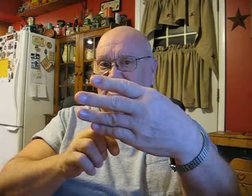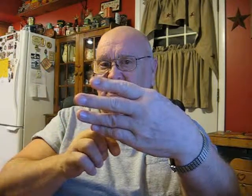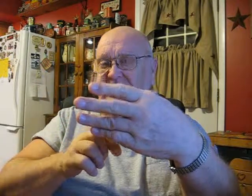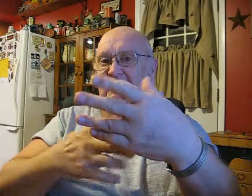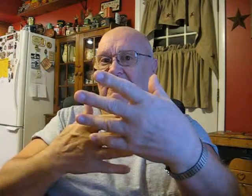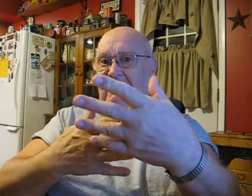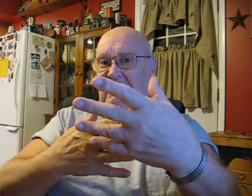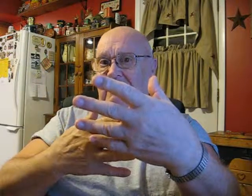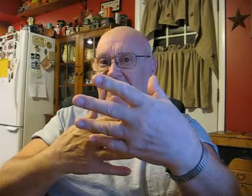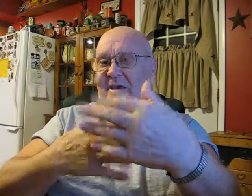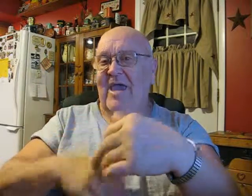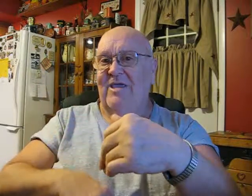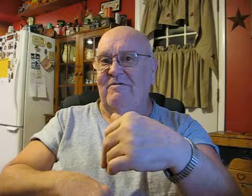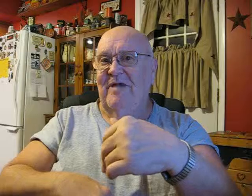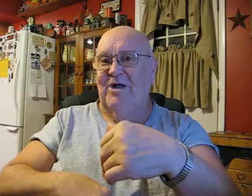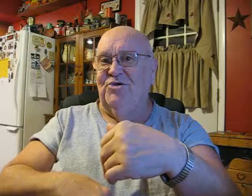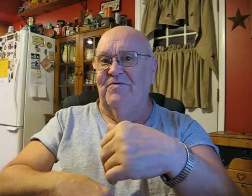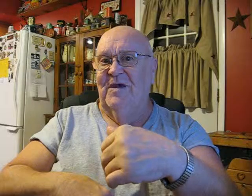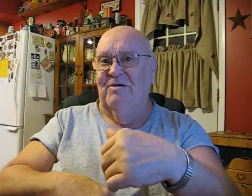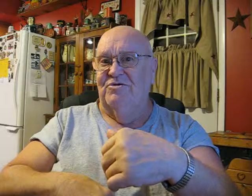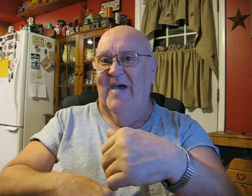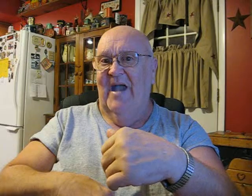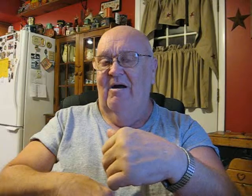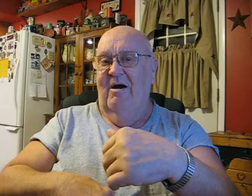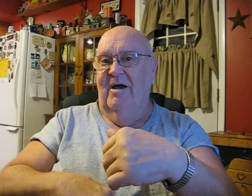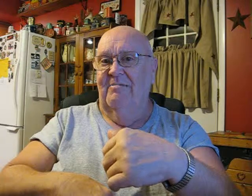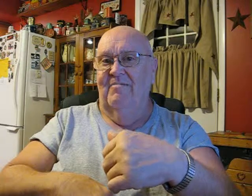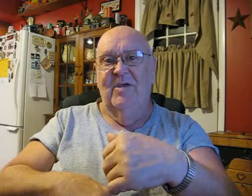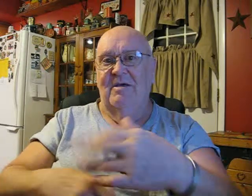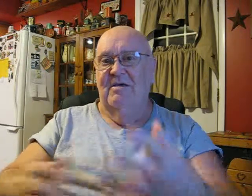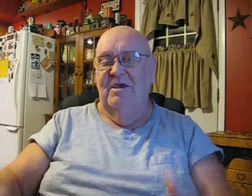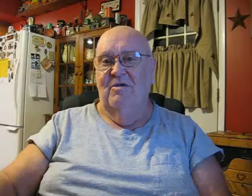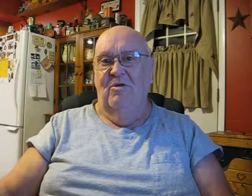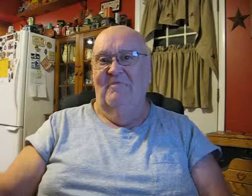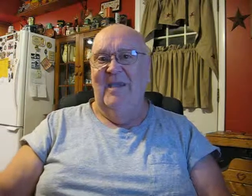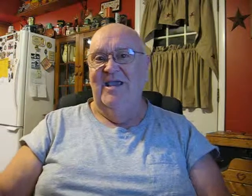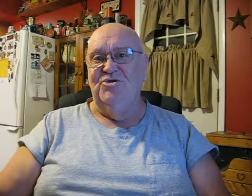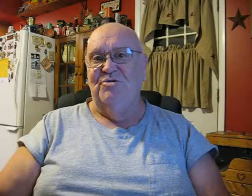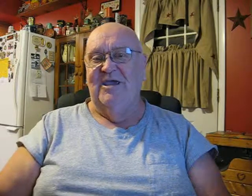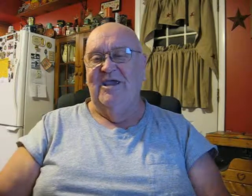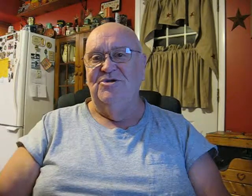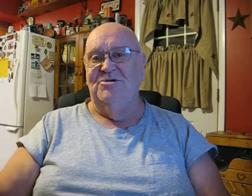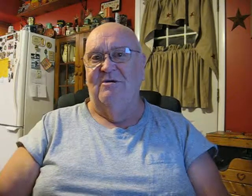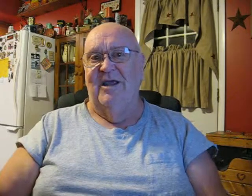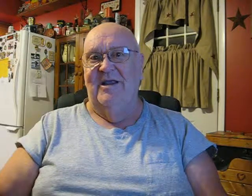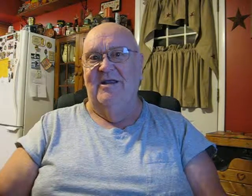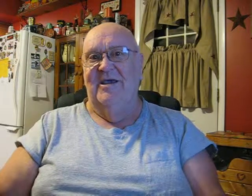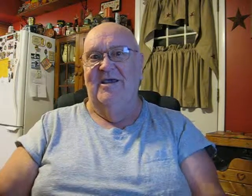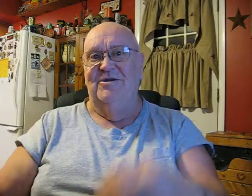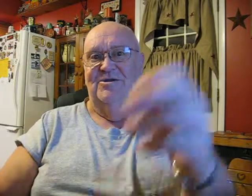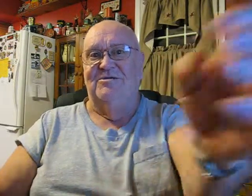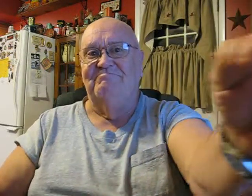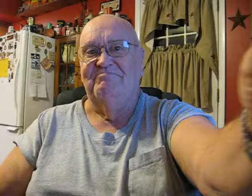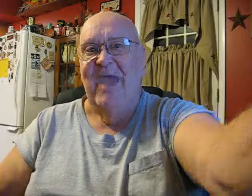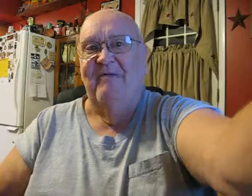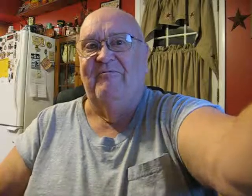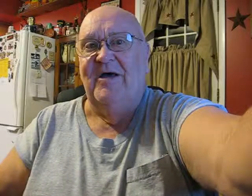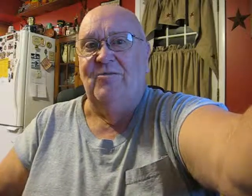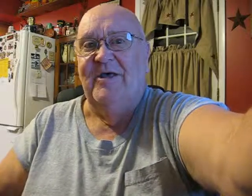it and you've got your fingers back on it will amaze your kids and grandkids have fun with